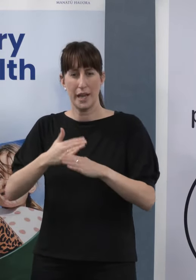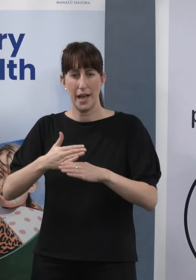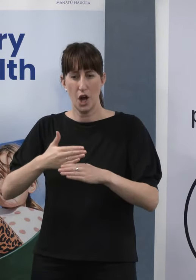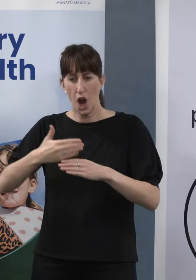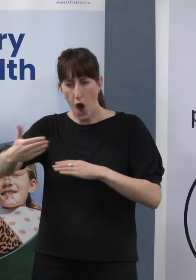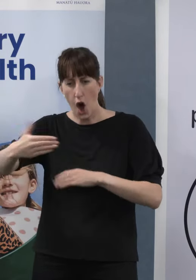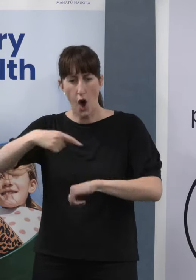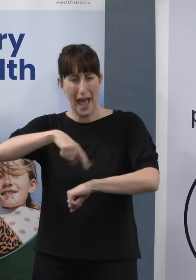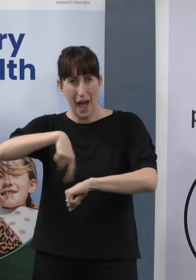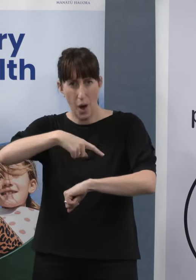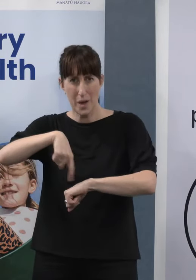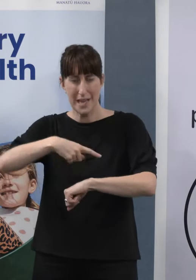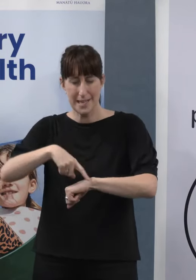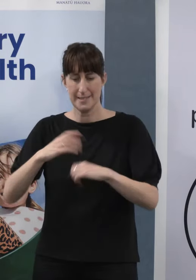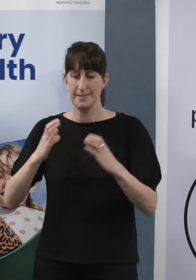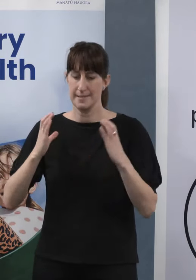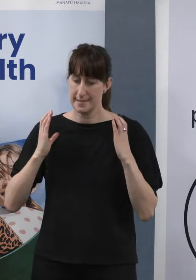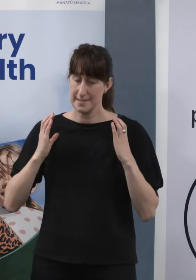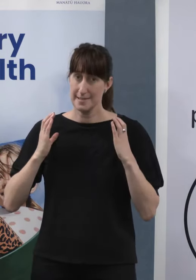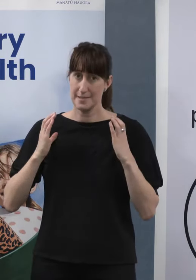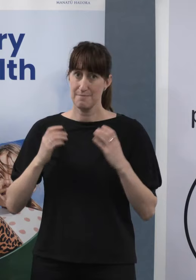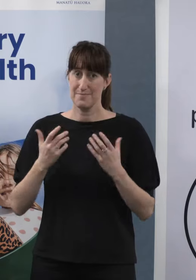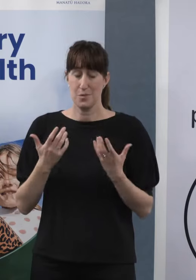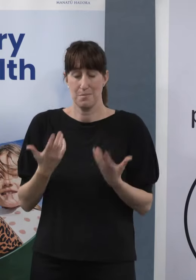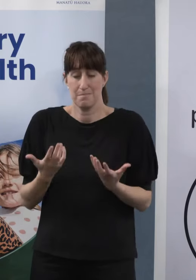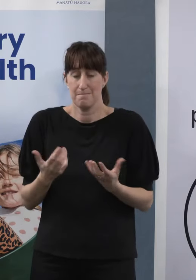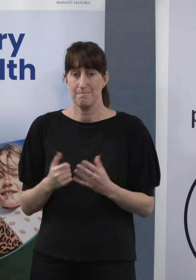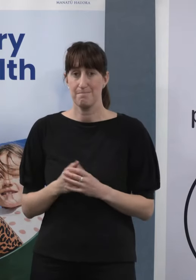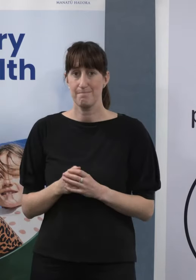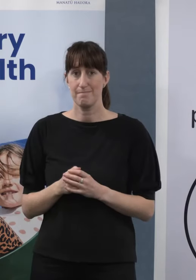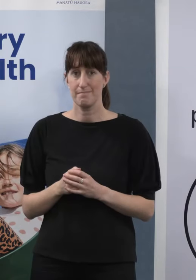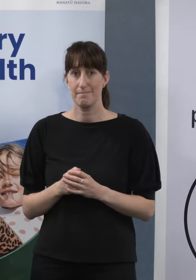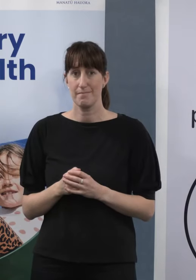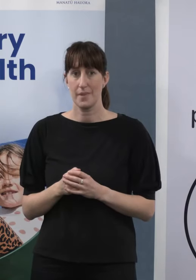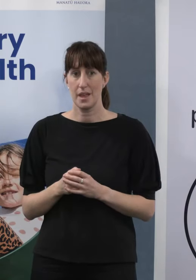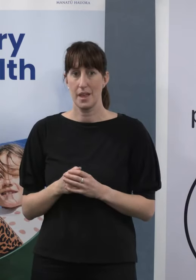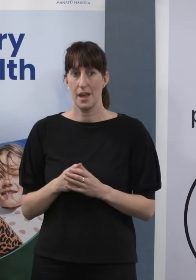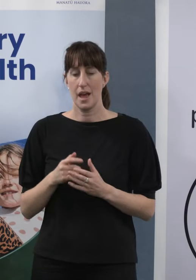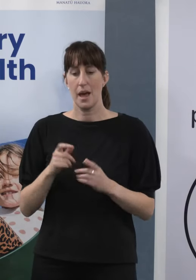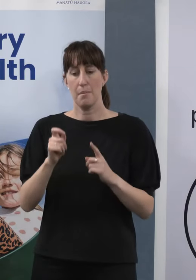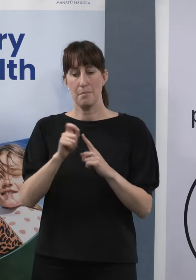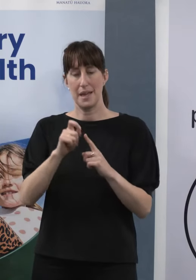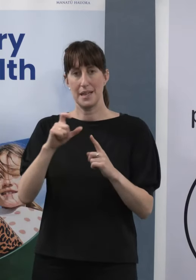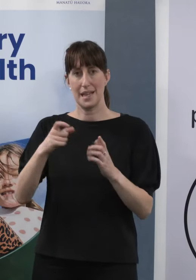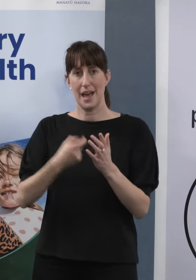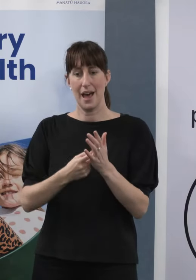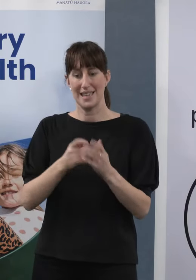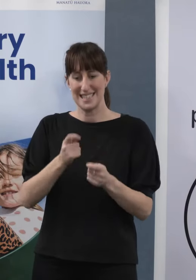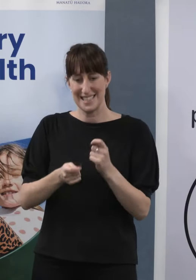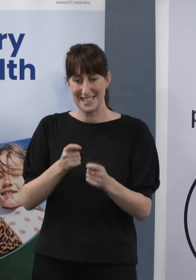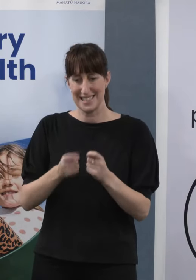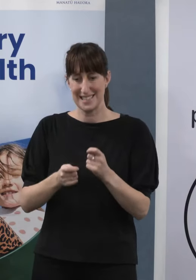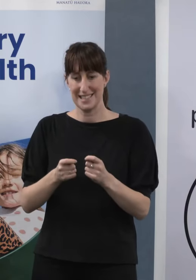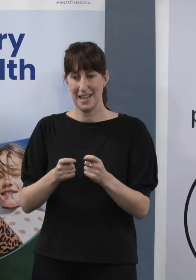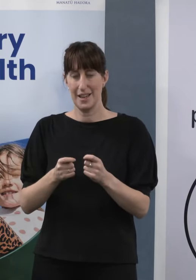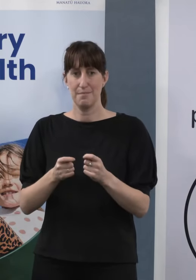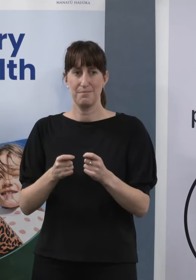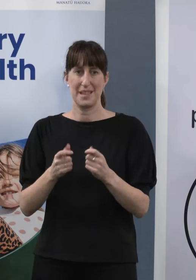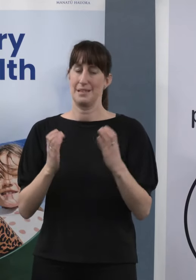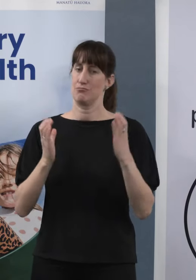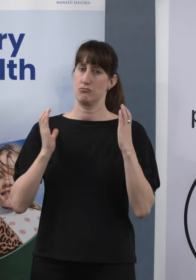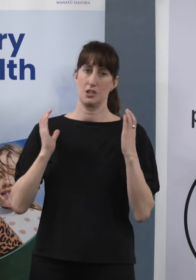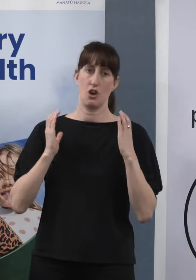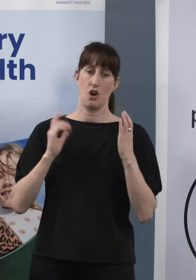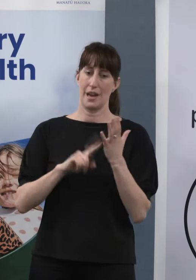and there has been a significant investment in the labs to deliver on the PCR testing, including in equipment, but also of course